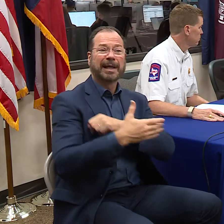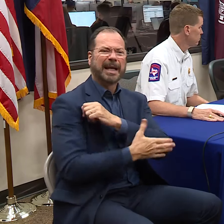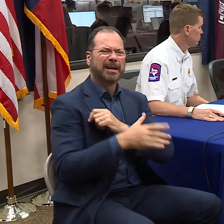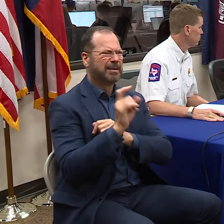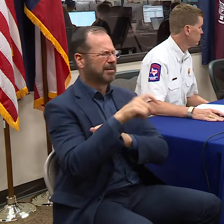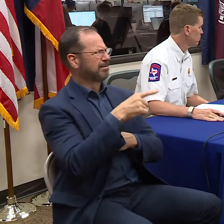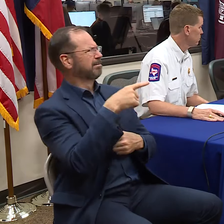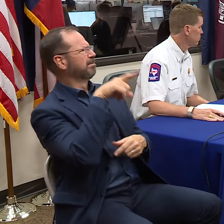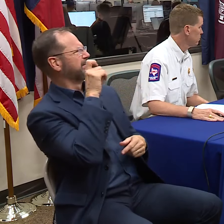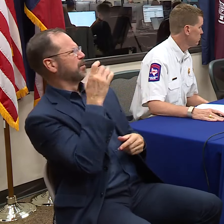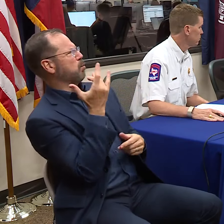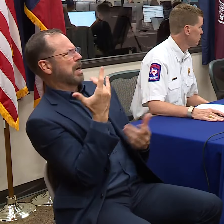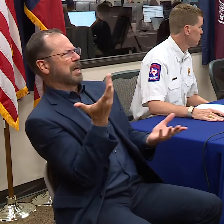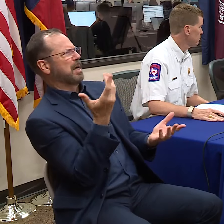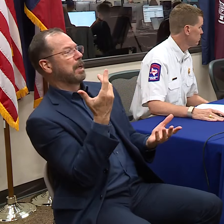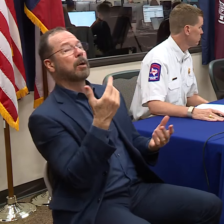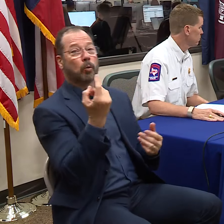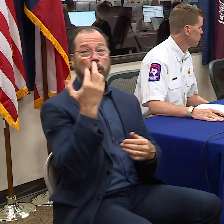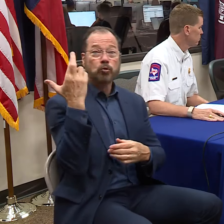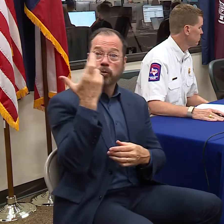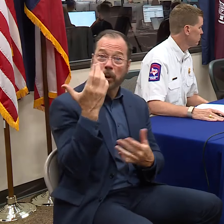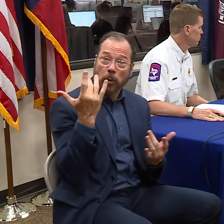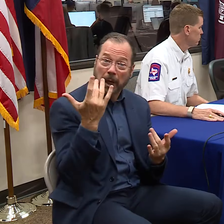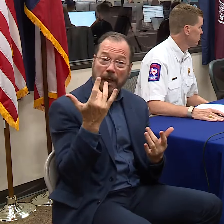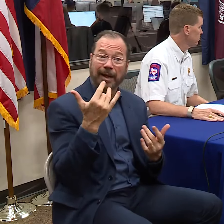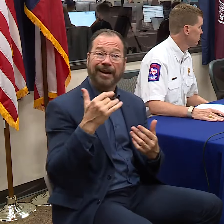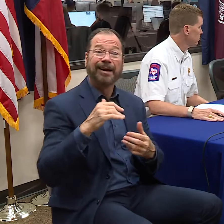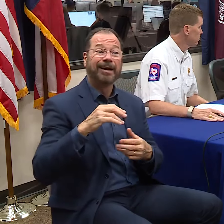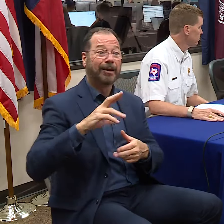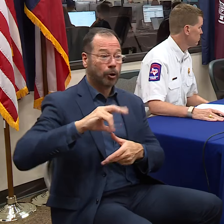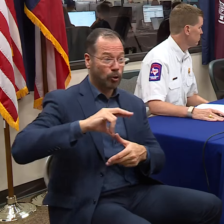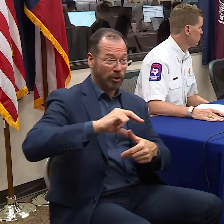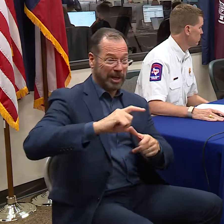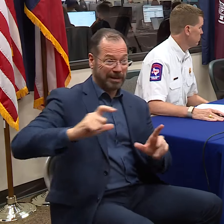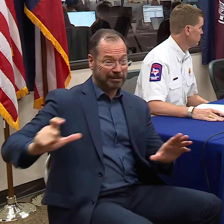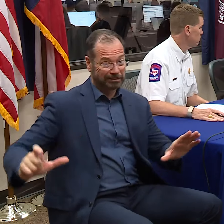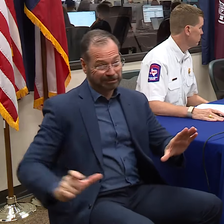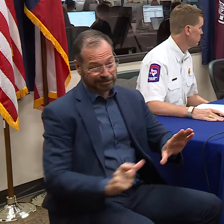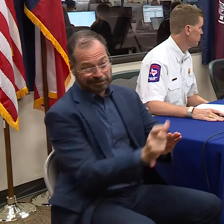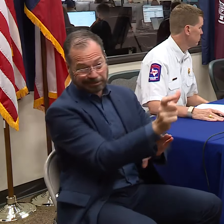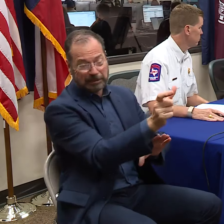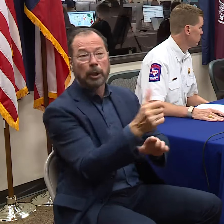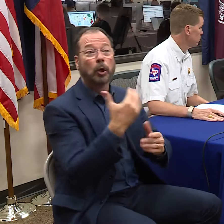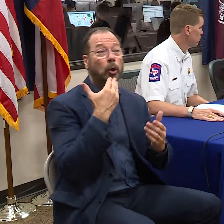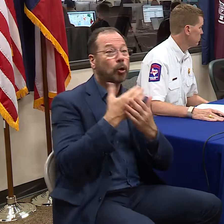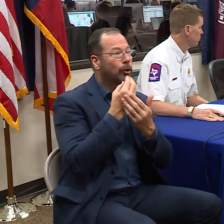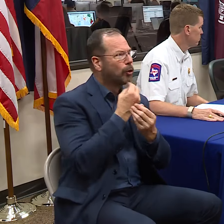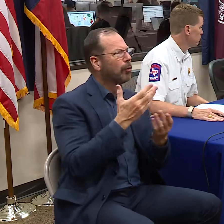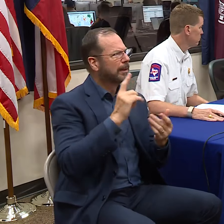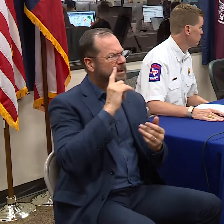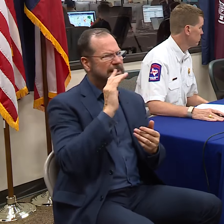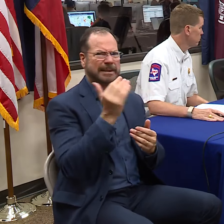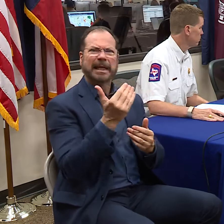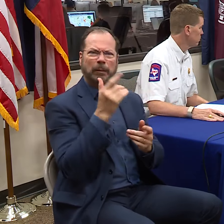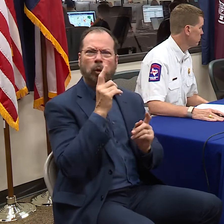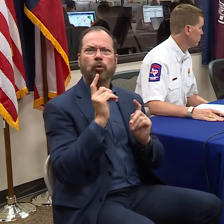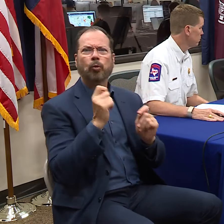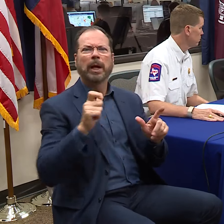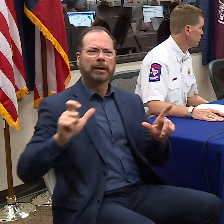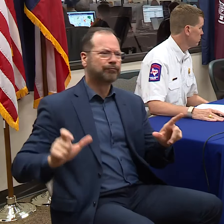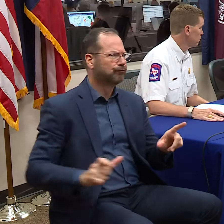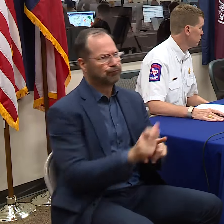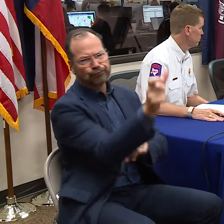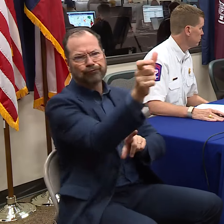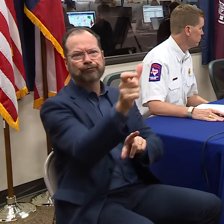ask why. One of the reasons is, as this storm moves, and the good news is that it looks like it will move quickly through the